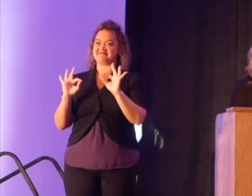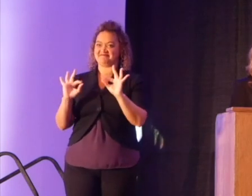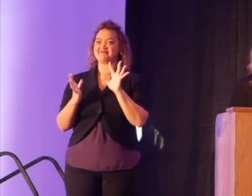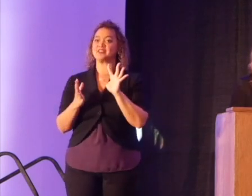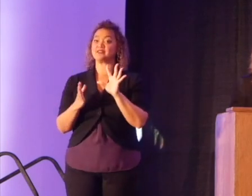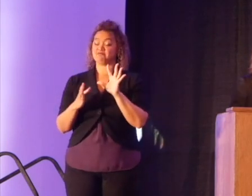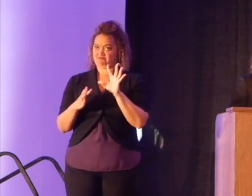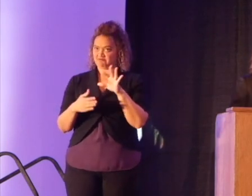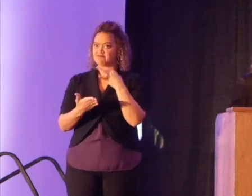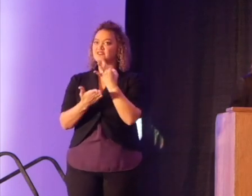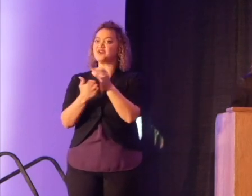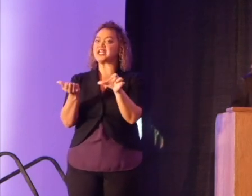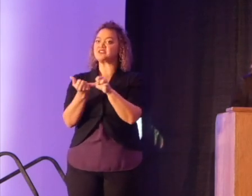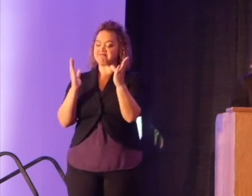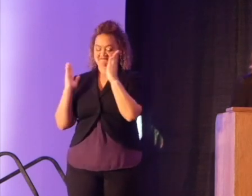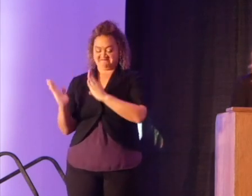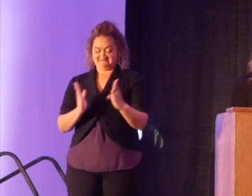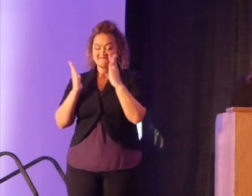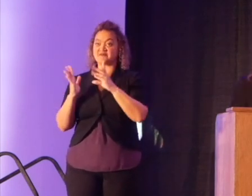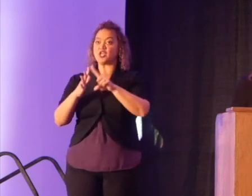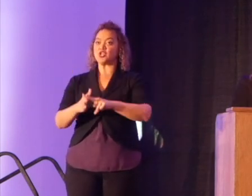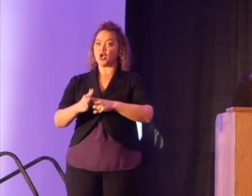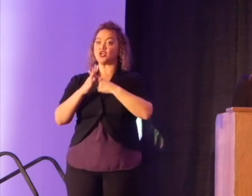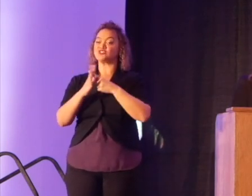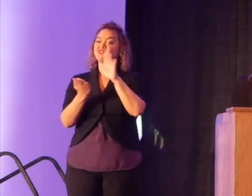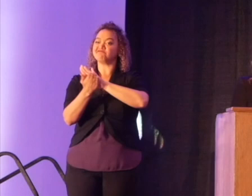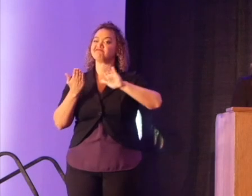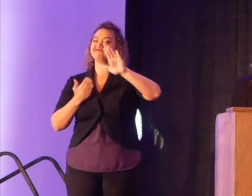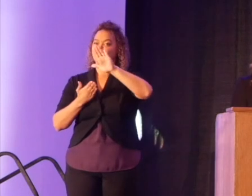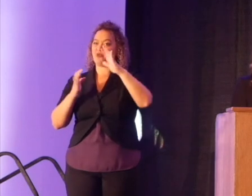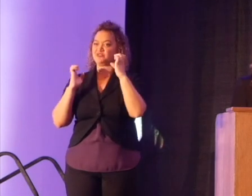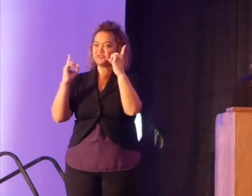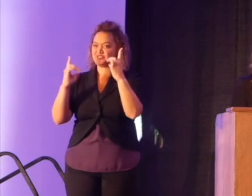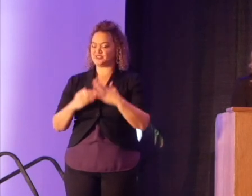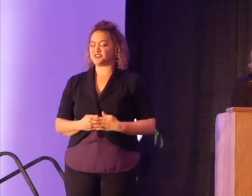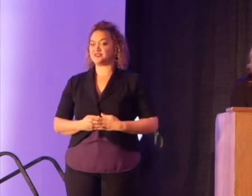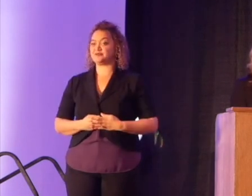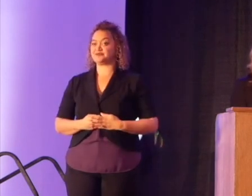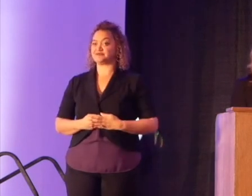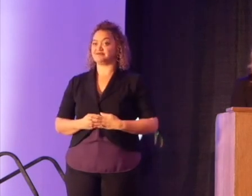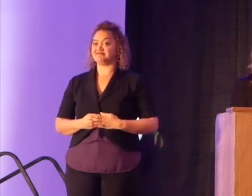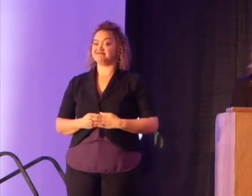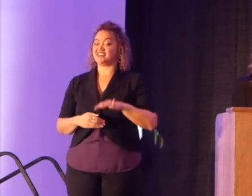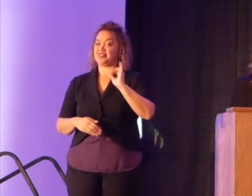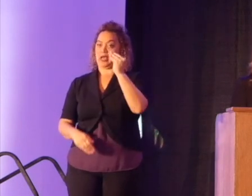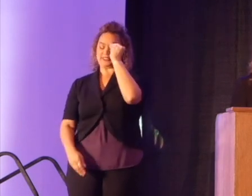aid and order, and thus began my formal post-secondary education. The lesson.